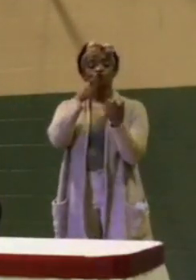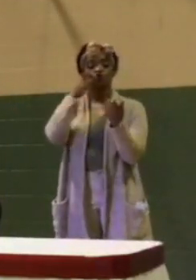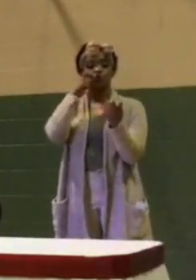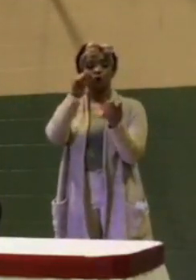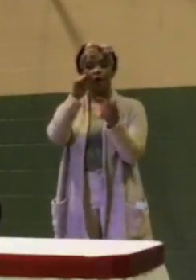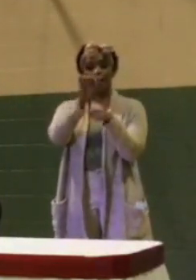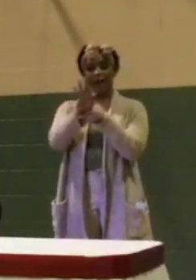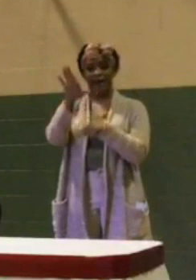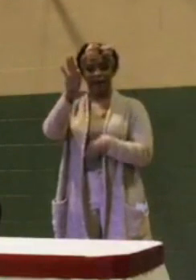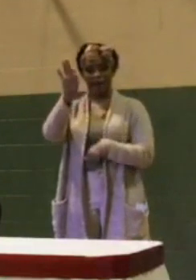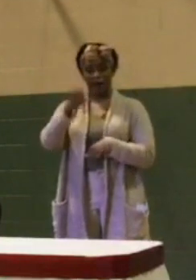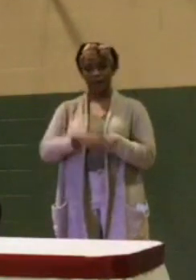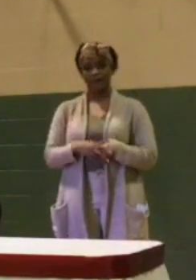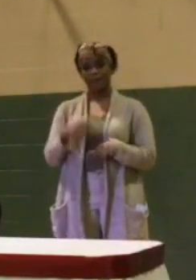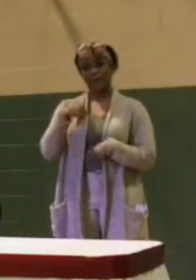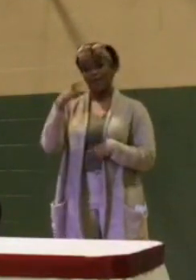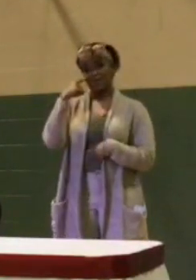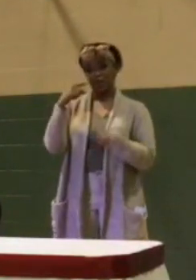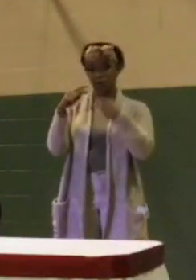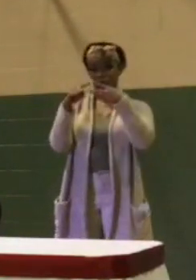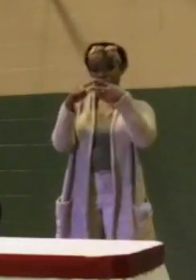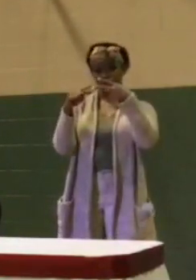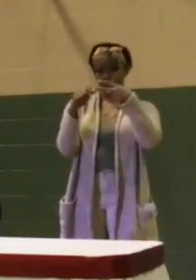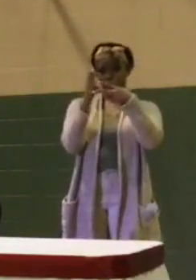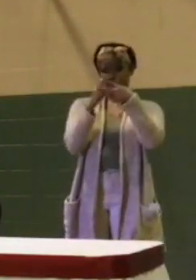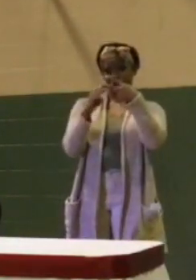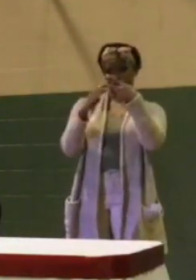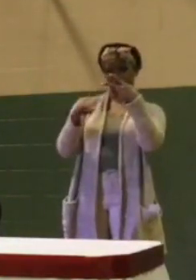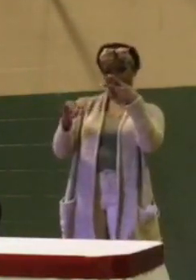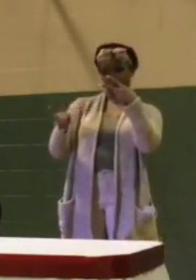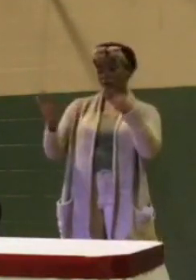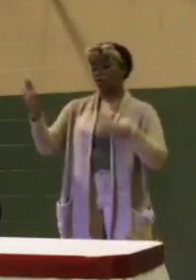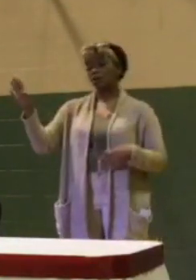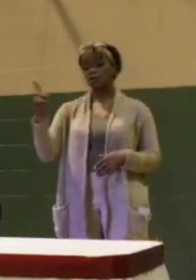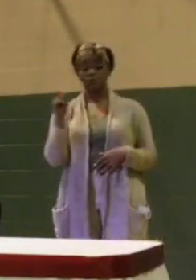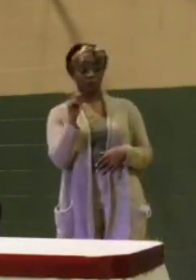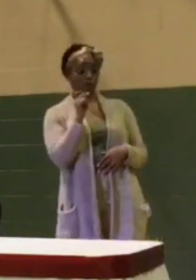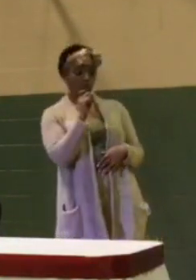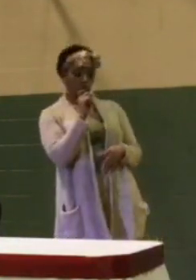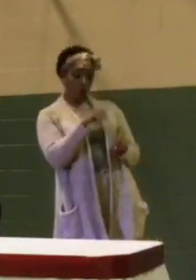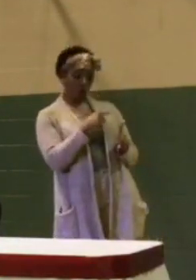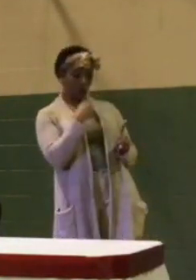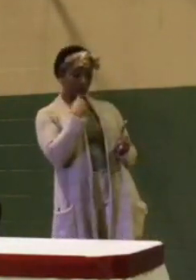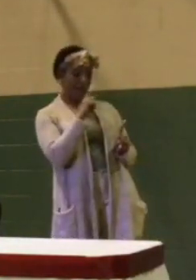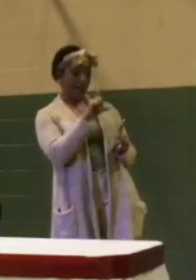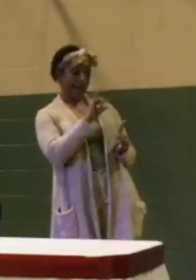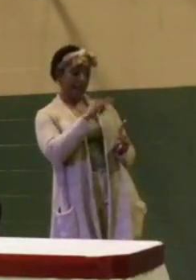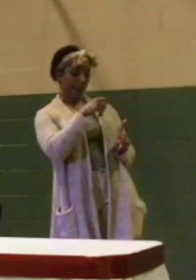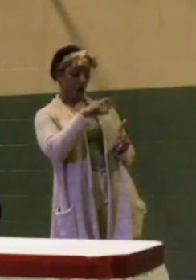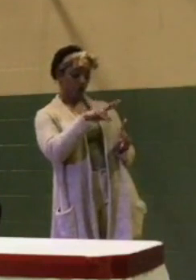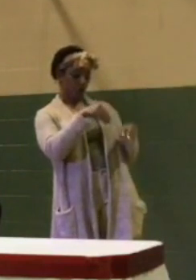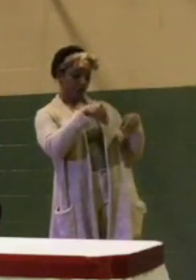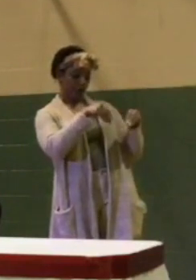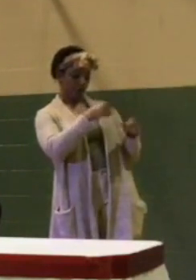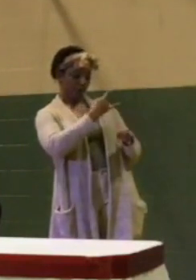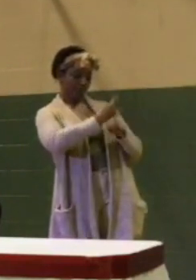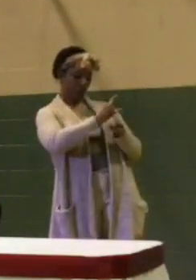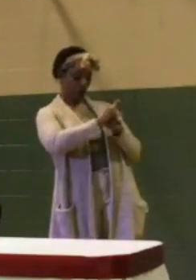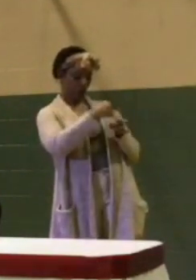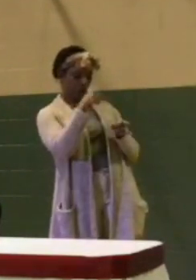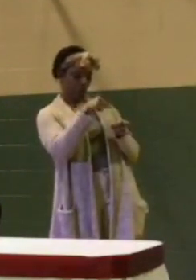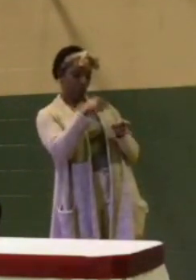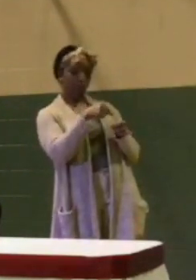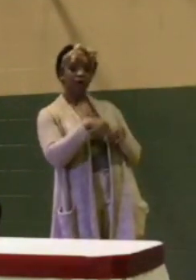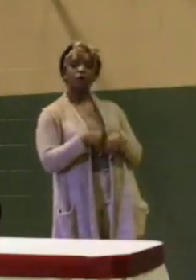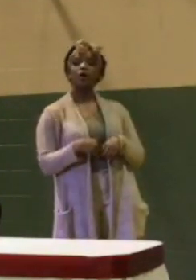And I think that there are two pieces of that. Well, the question is liquor sales. Sales. So I